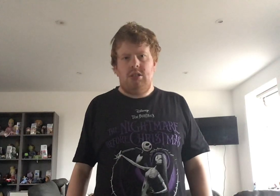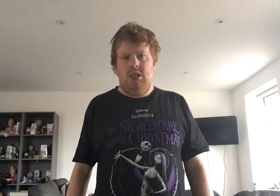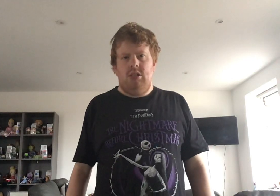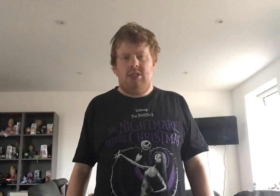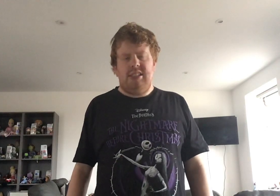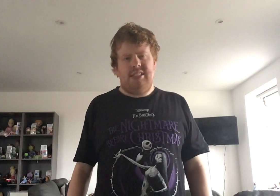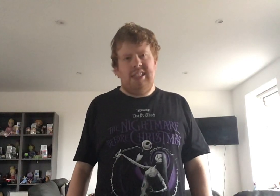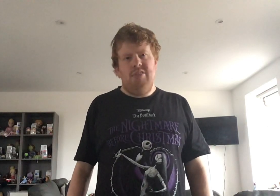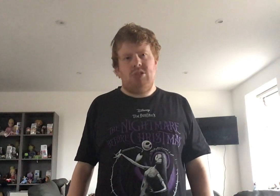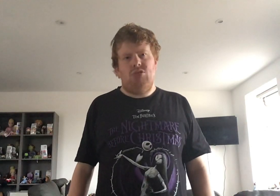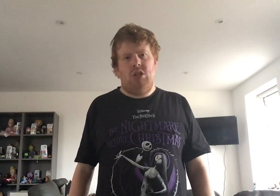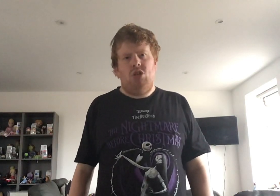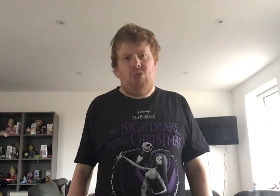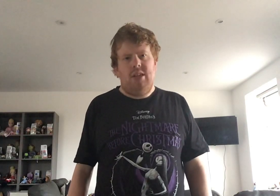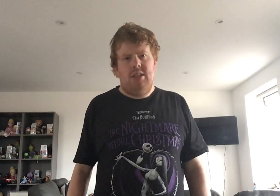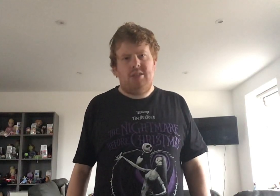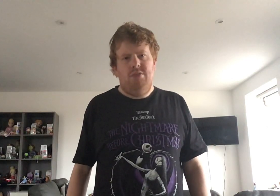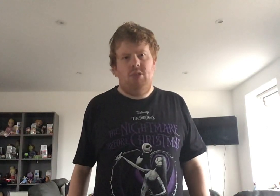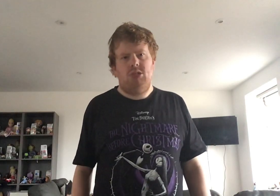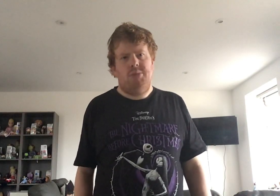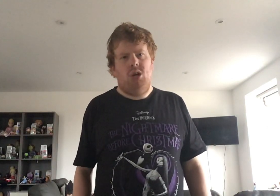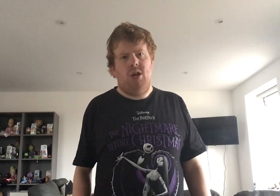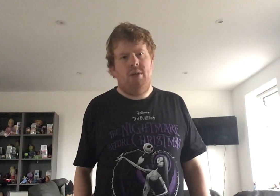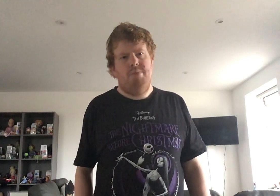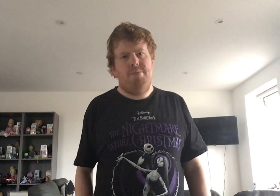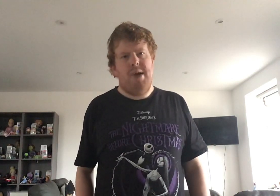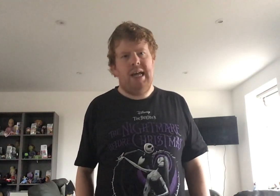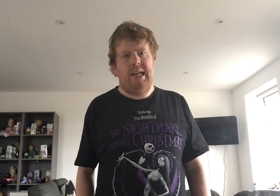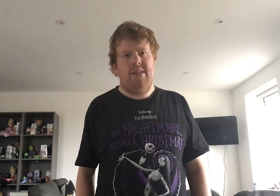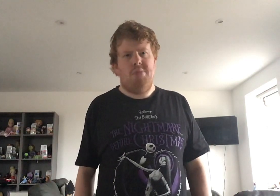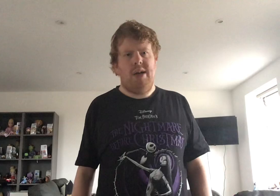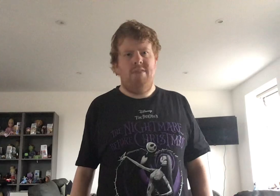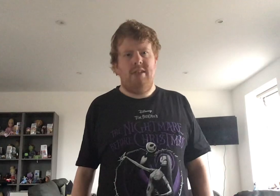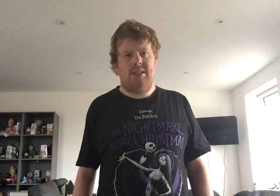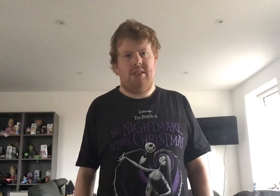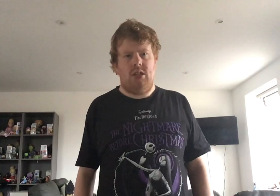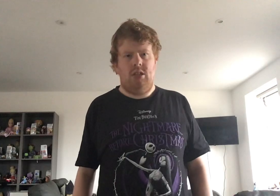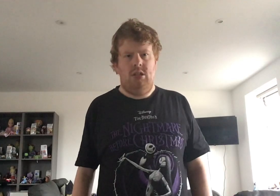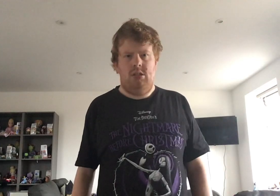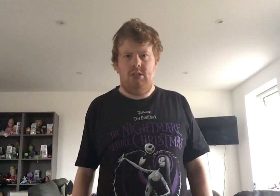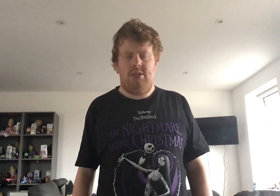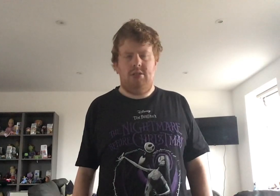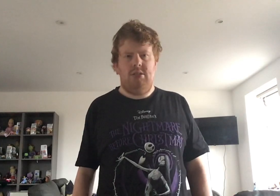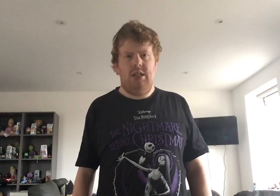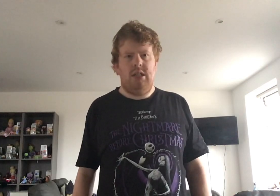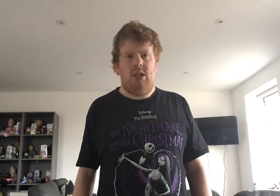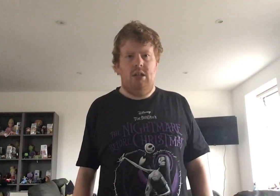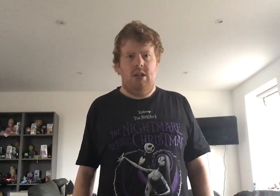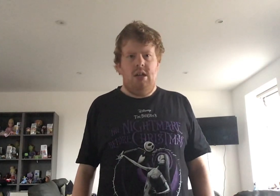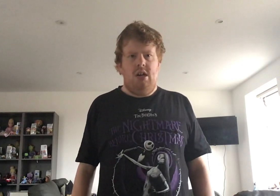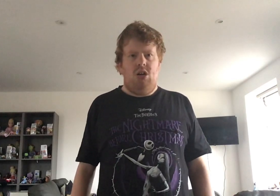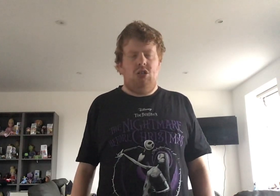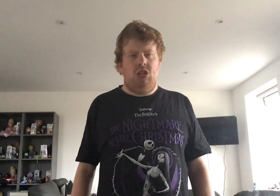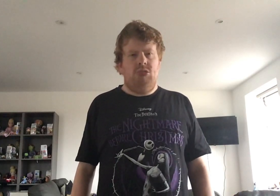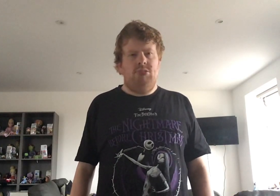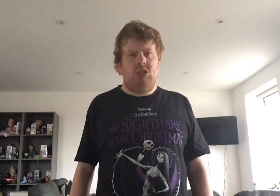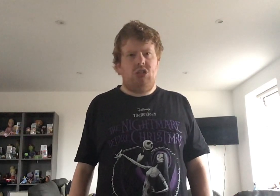Since he was the one who witnessed Voldemort come back in the previous year. So, yeah. And also,